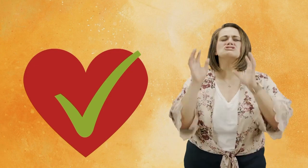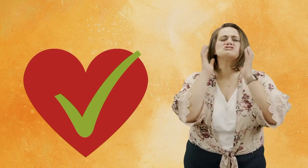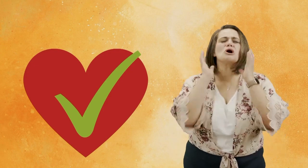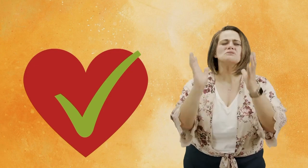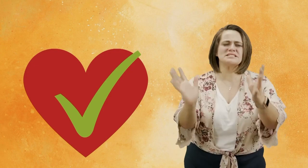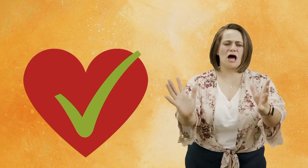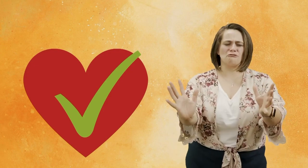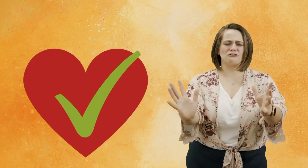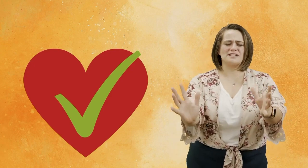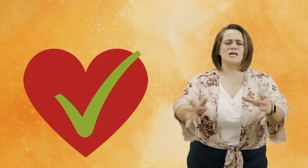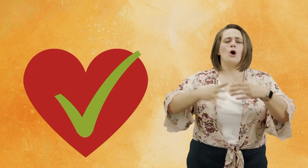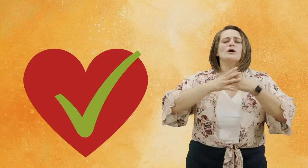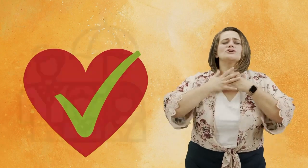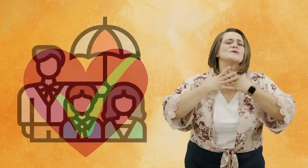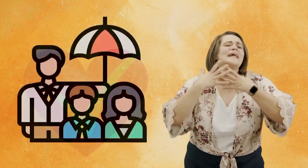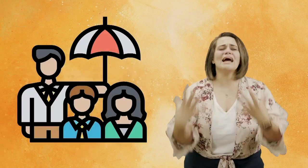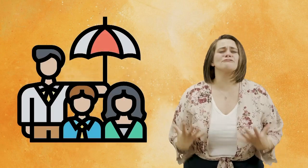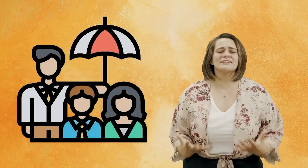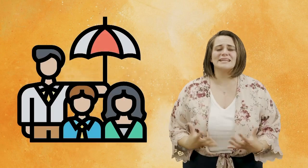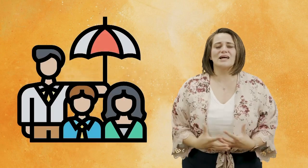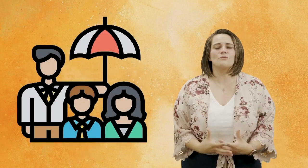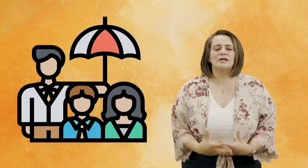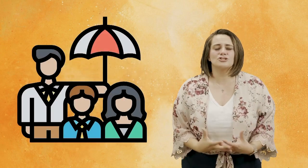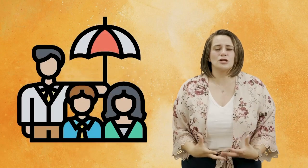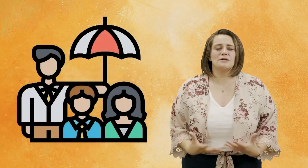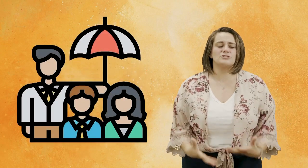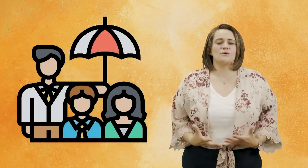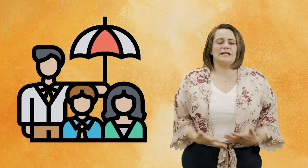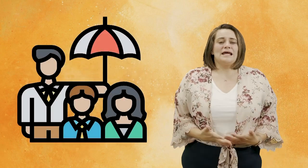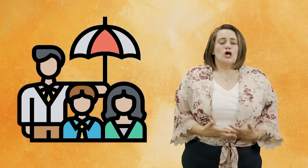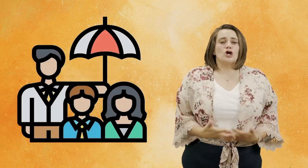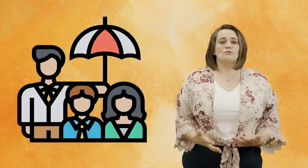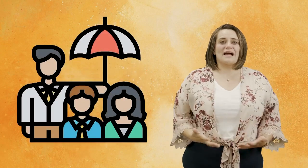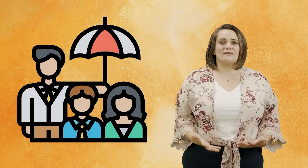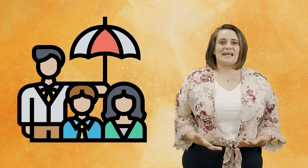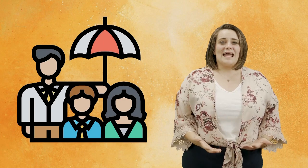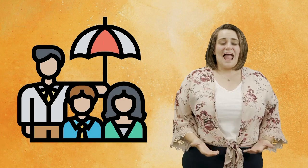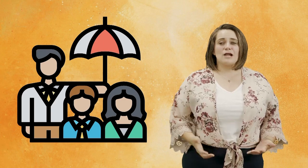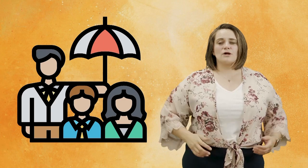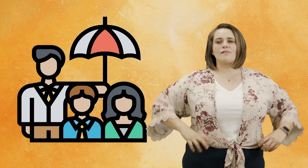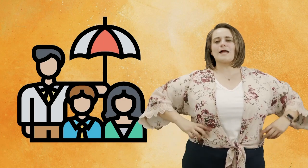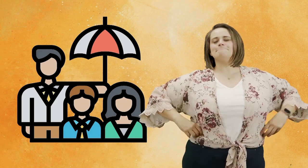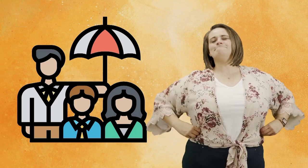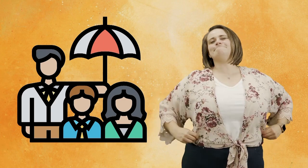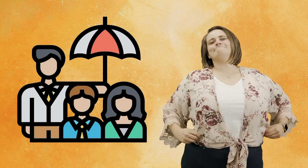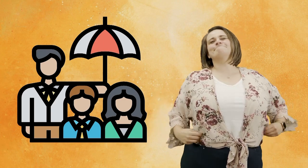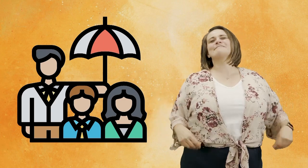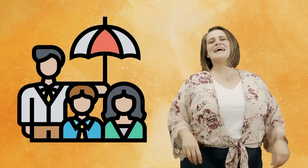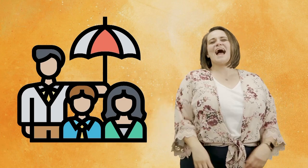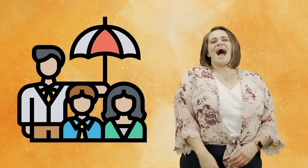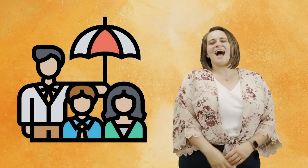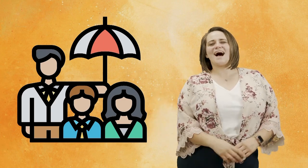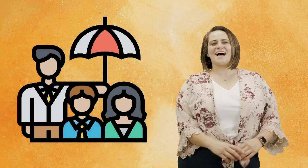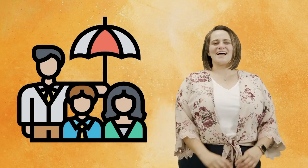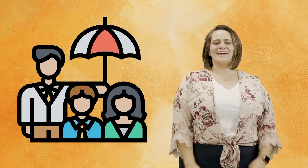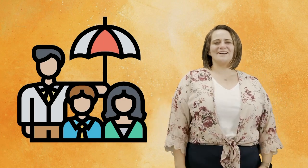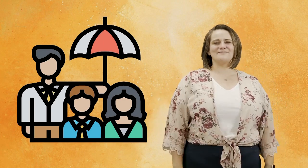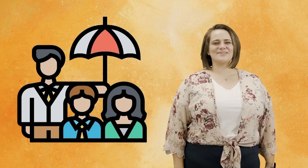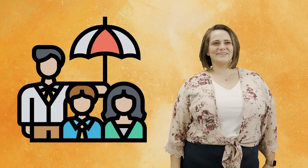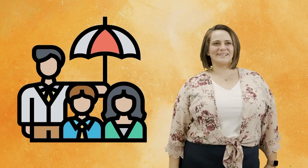are so selfless we're doing everything that we should be doing correctly and we're like i am so